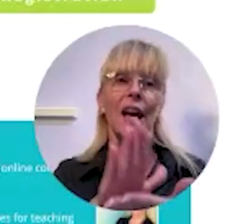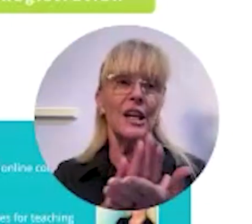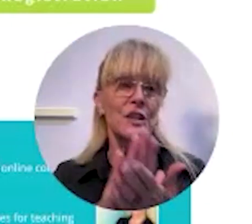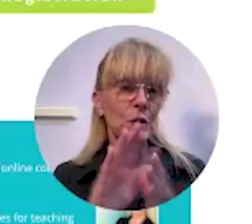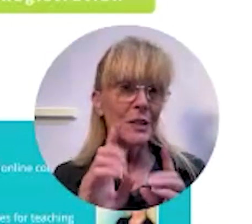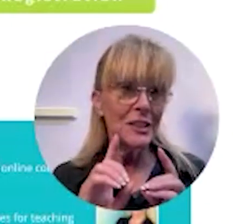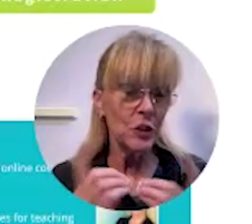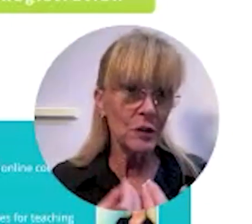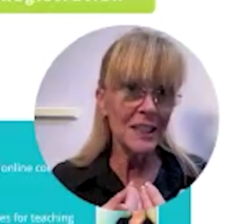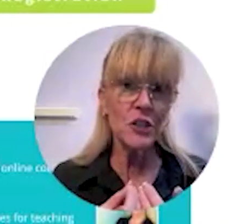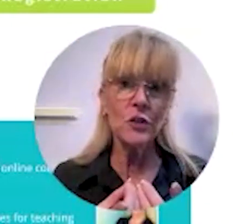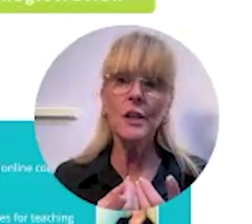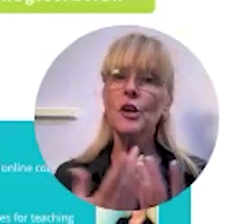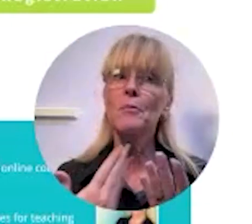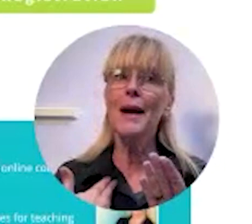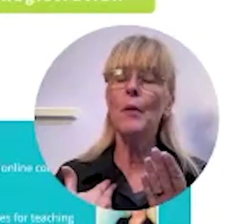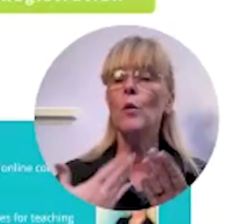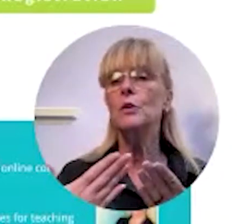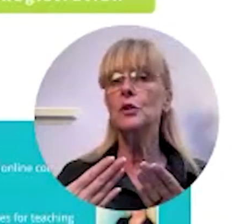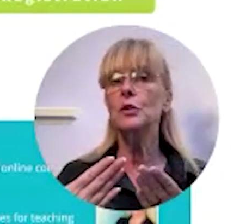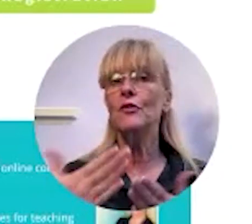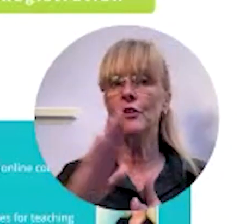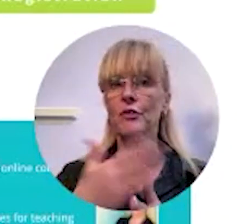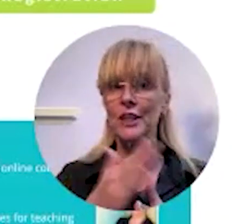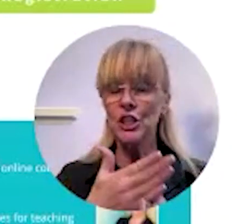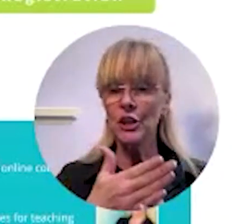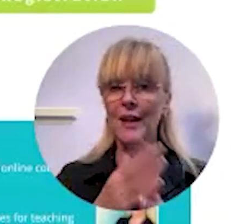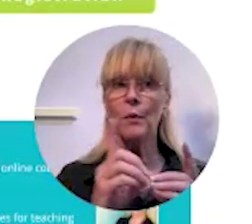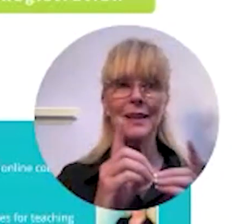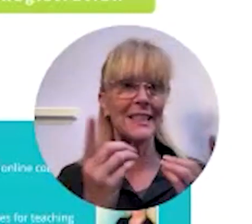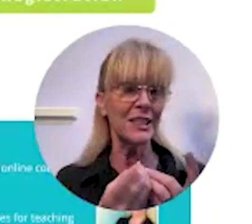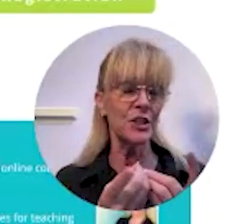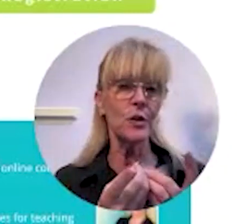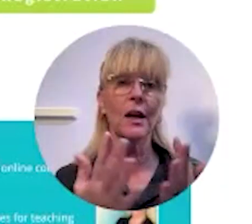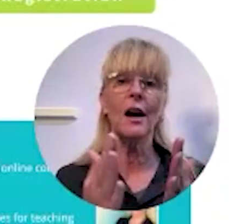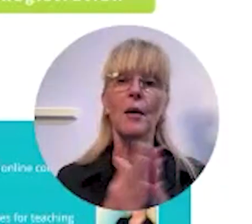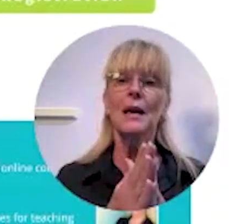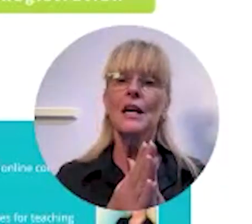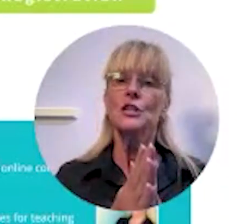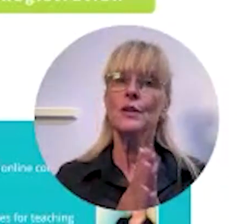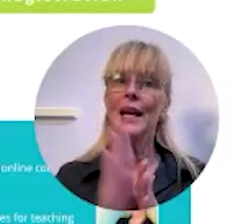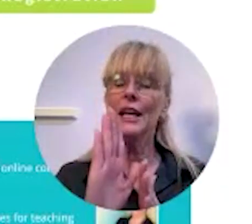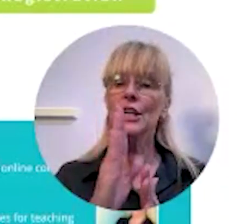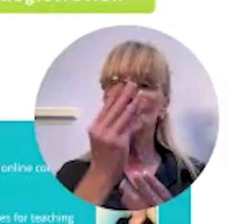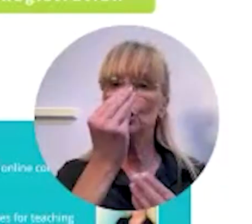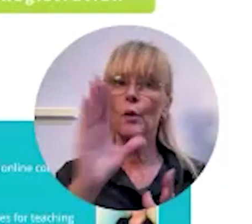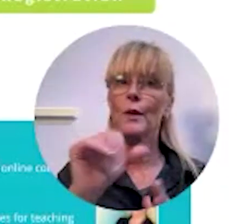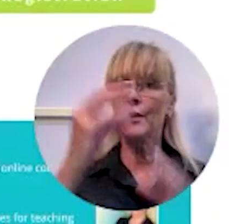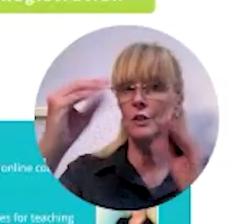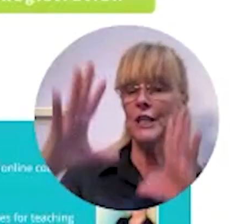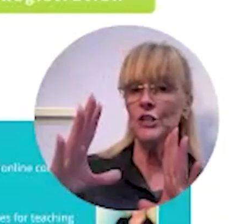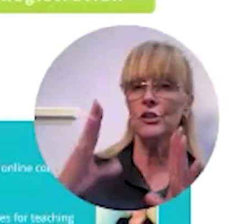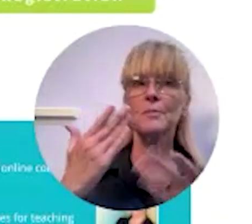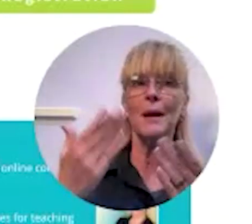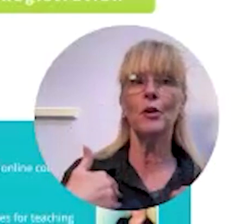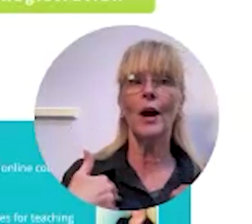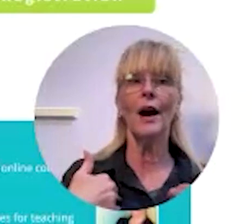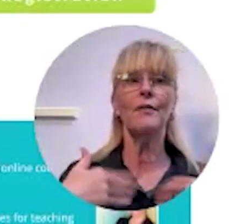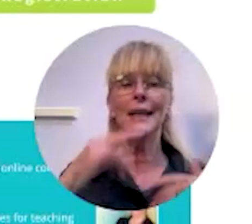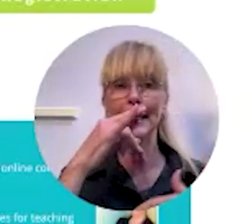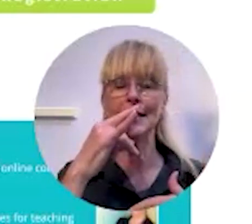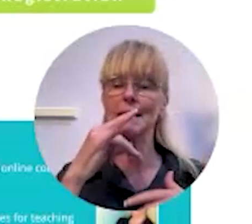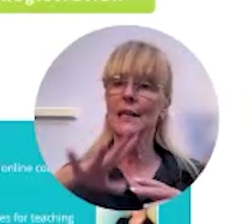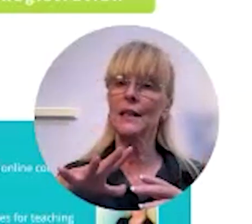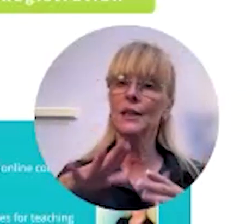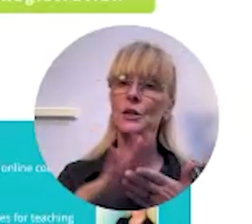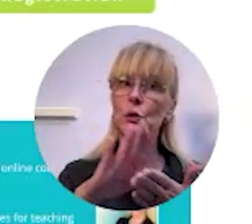in a school school district you may want to feel free to share that with the district um so they can share it with other teachers maybe you